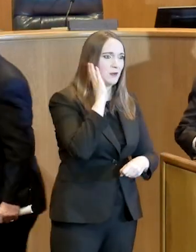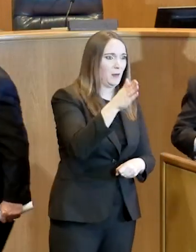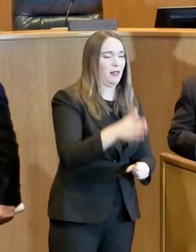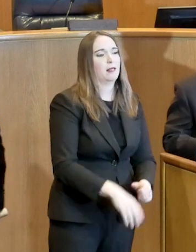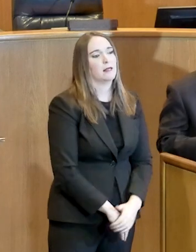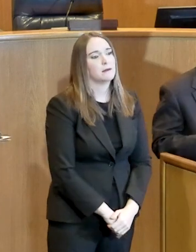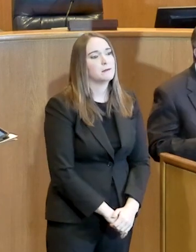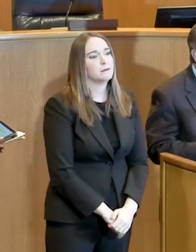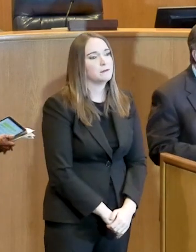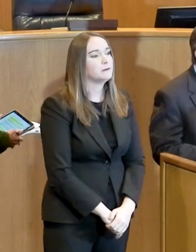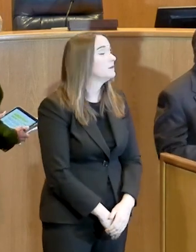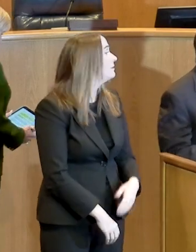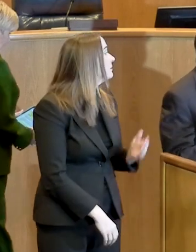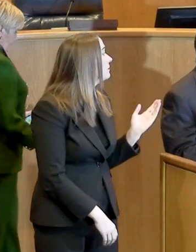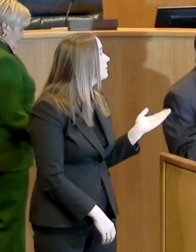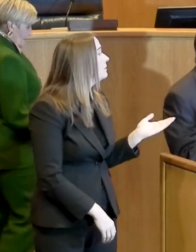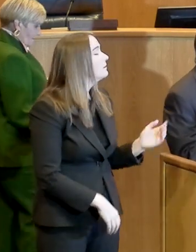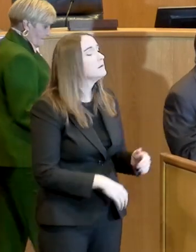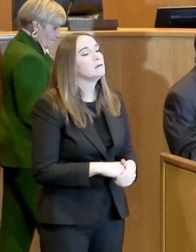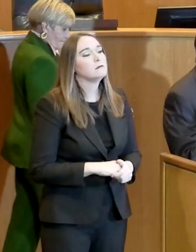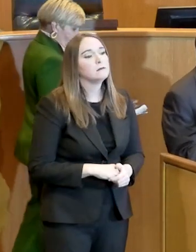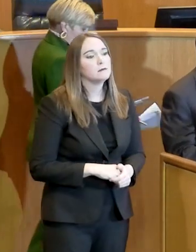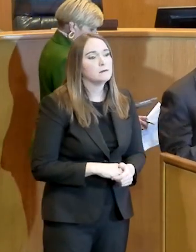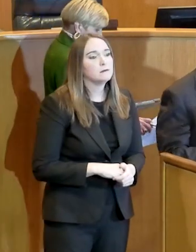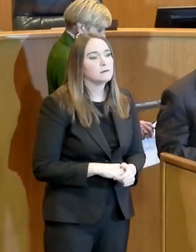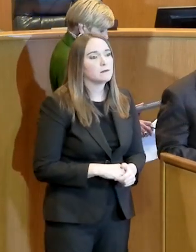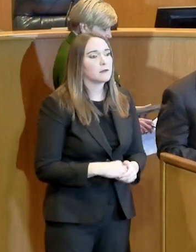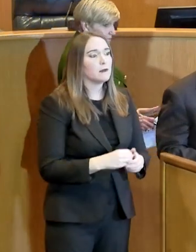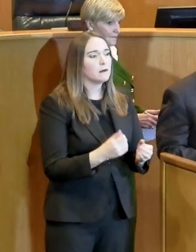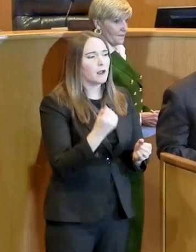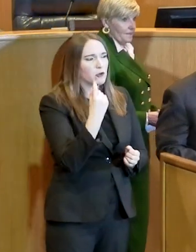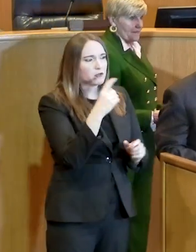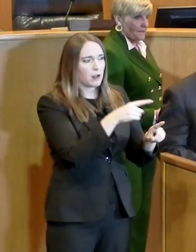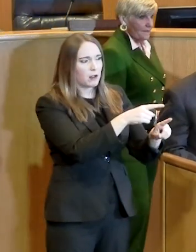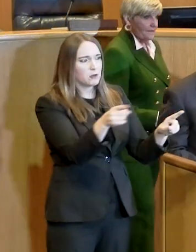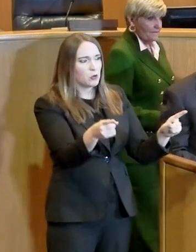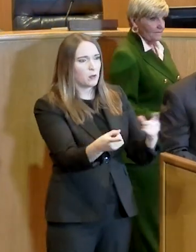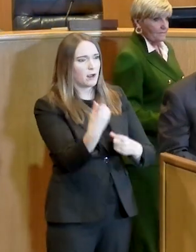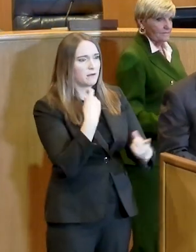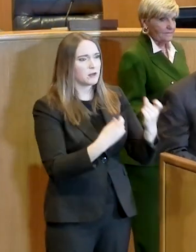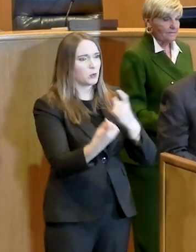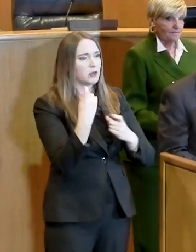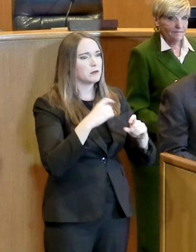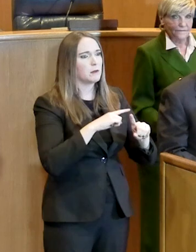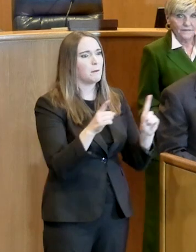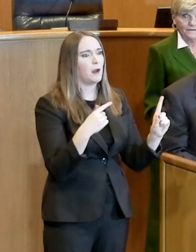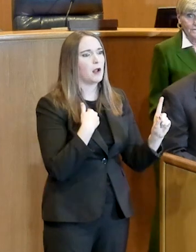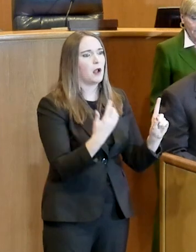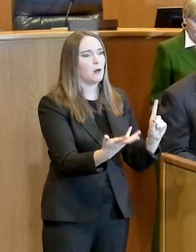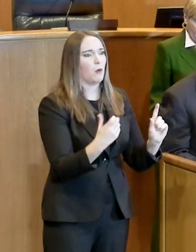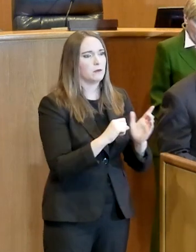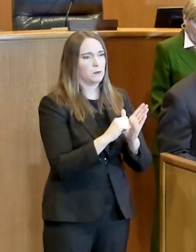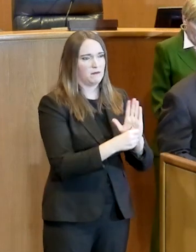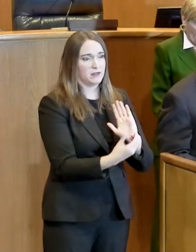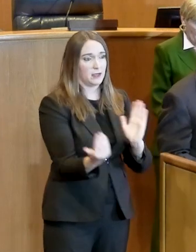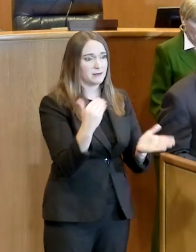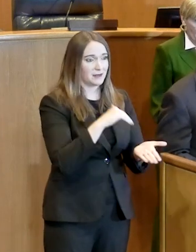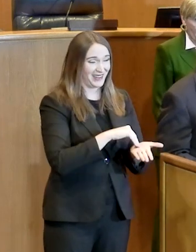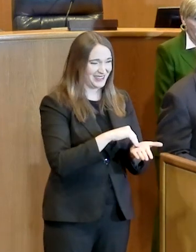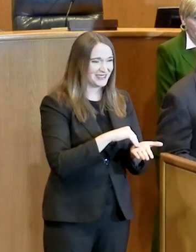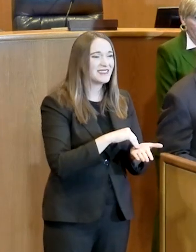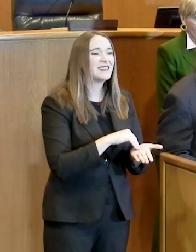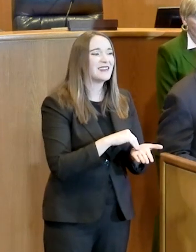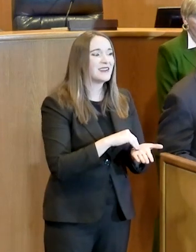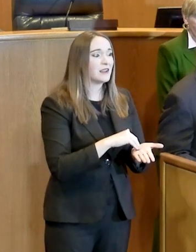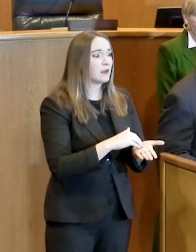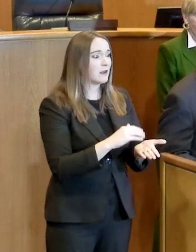Thank you, Jeff. And we're going to just immediately get to questions. But I do want to say and echo a little bit of what Jeff said. But I think we have a tremendous